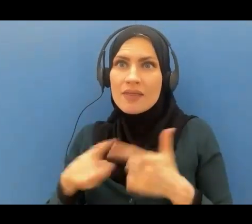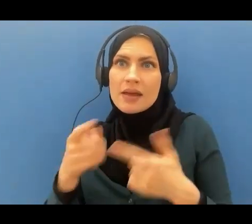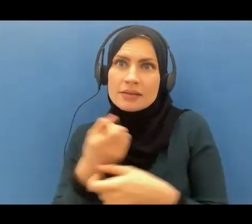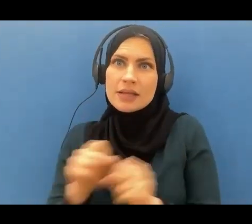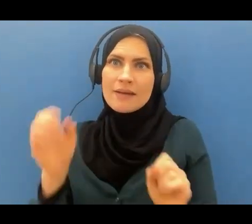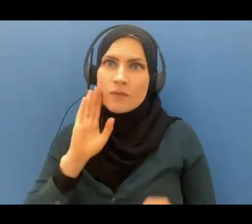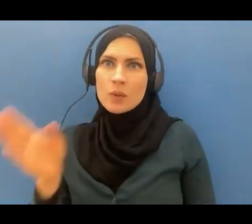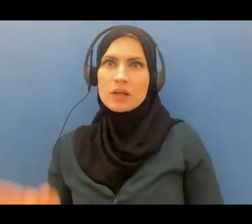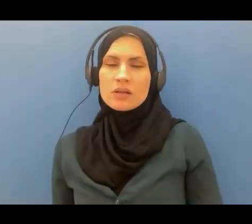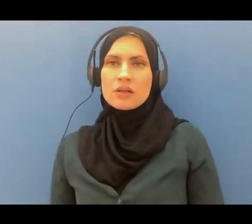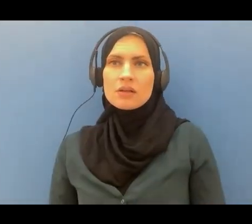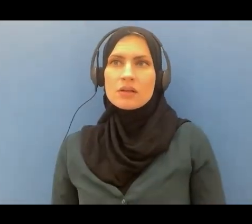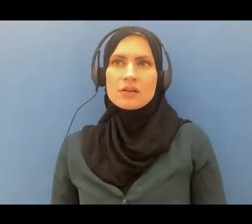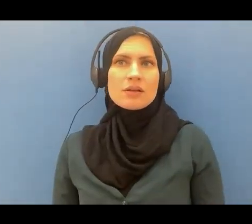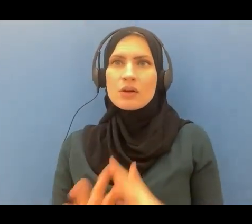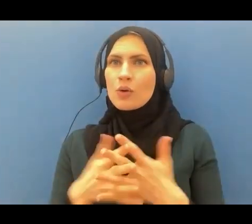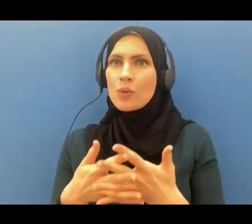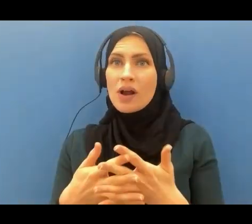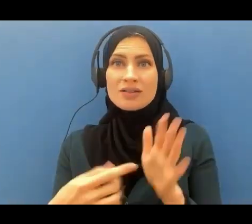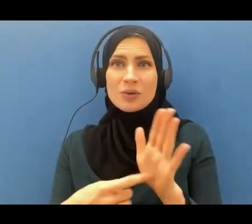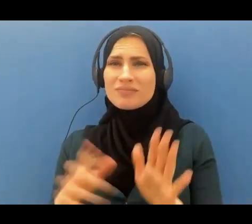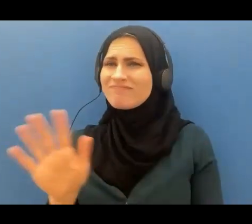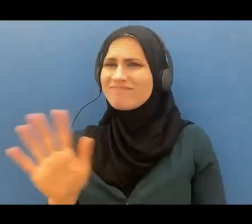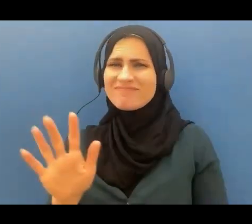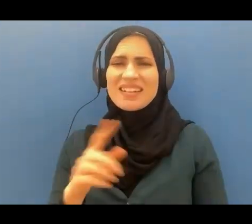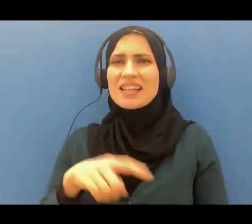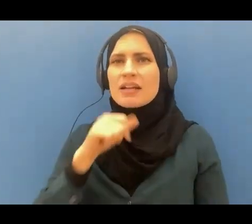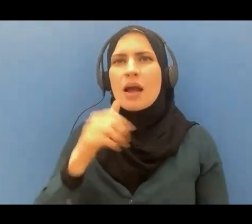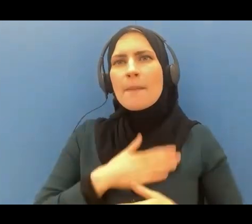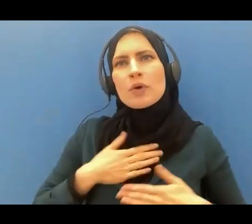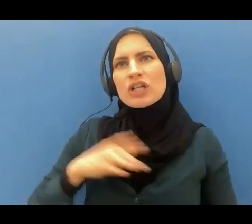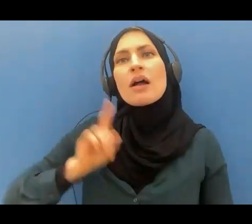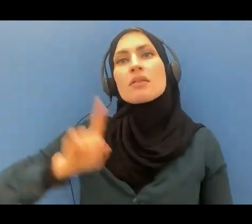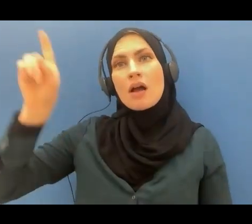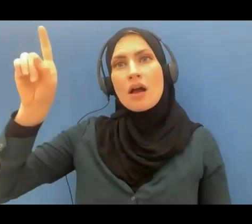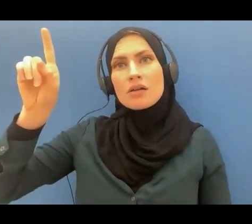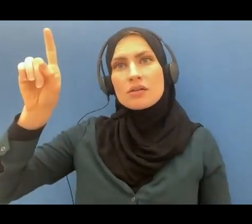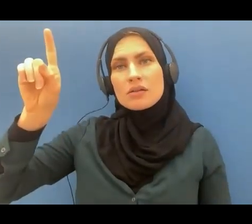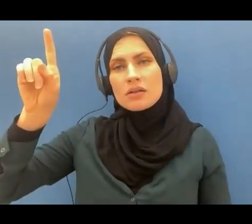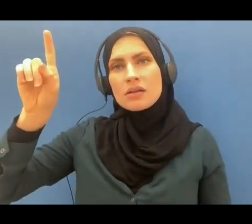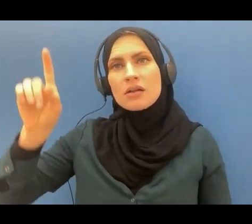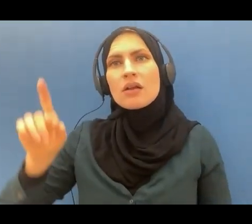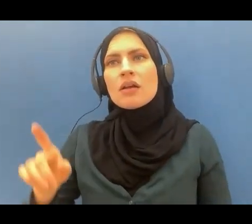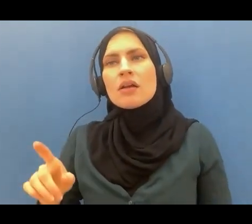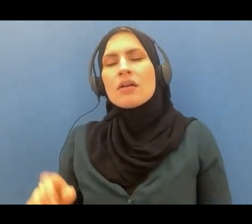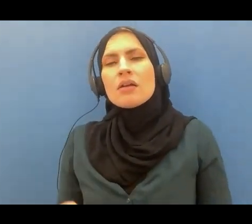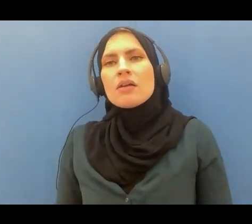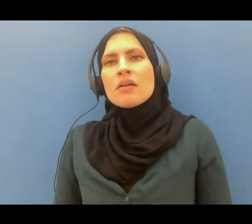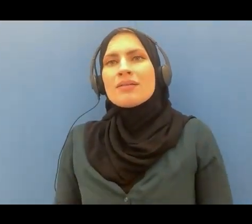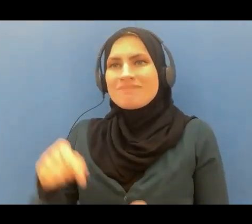the Quran is saying they have not appreciated Allah as it is due to his majesty